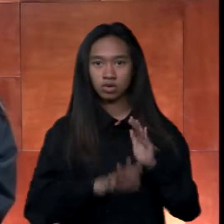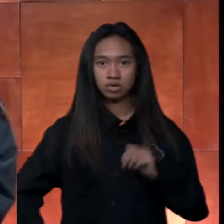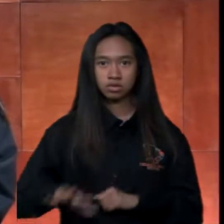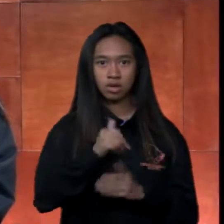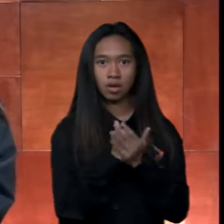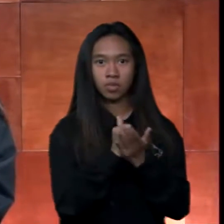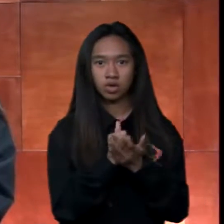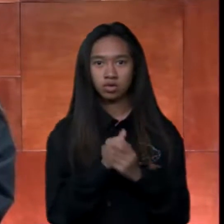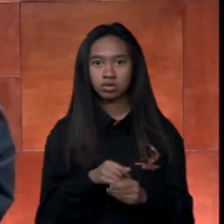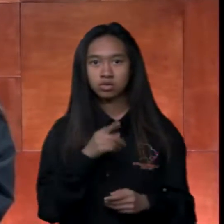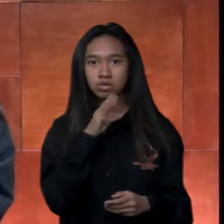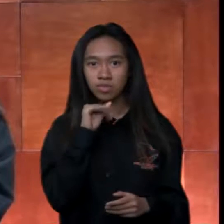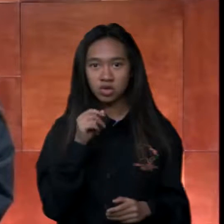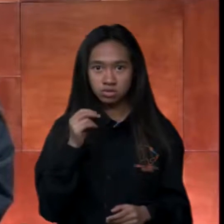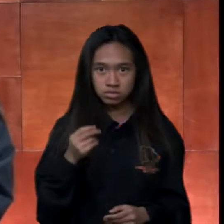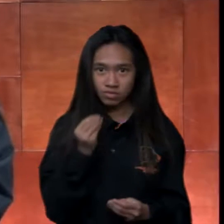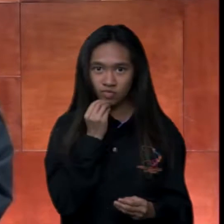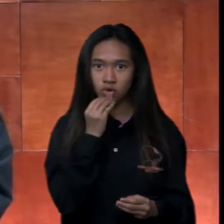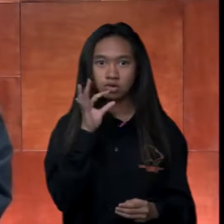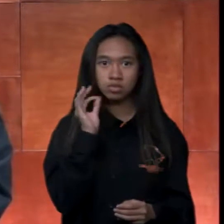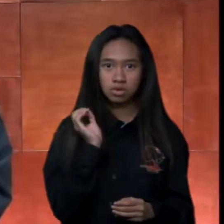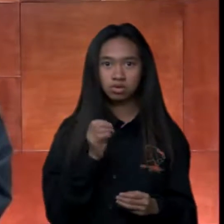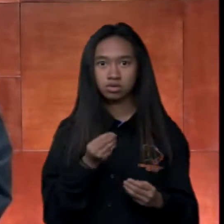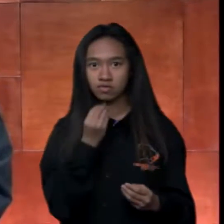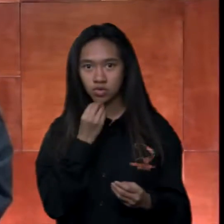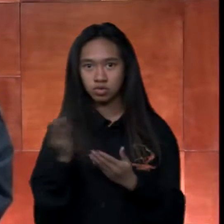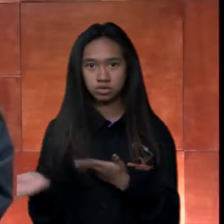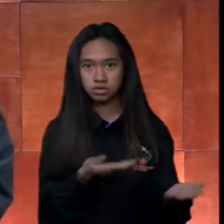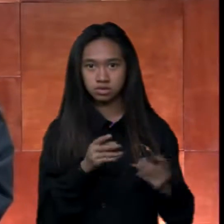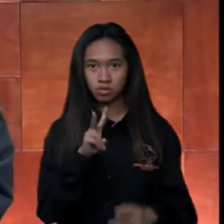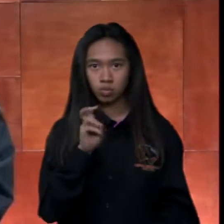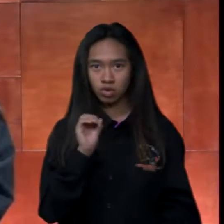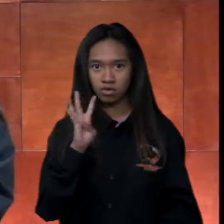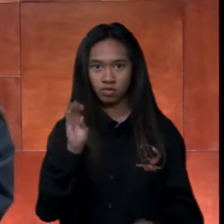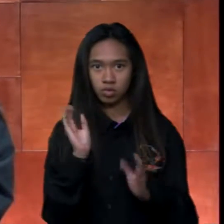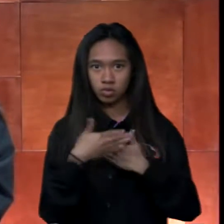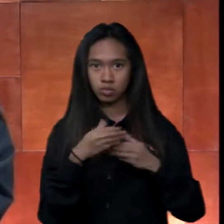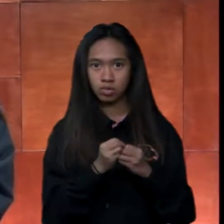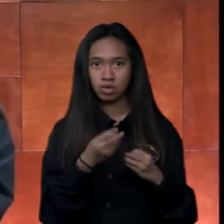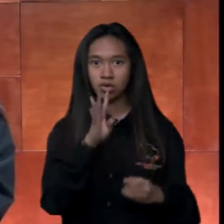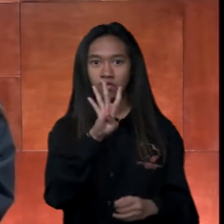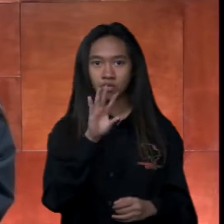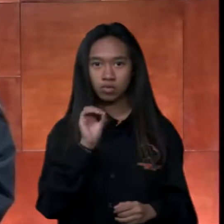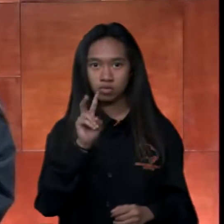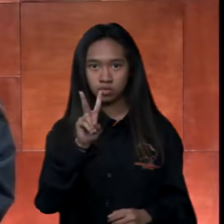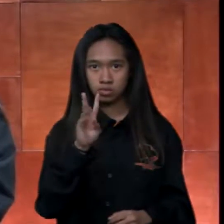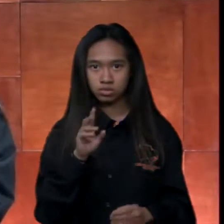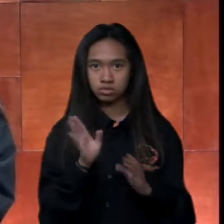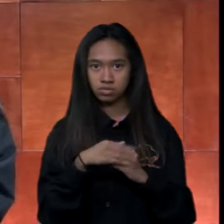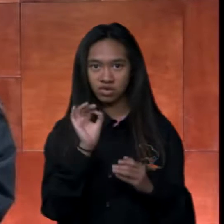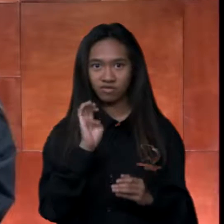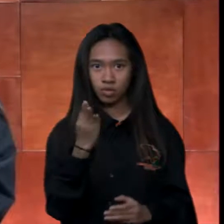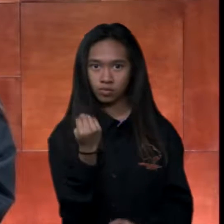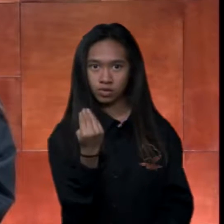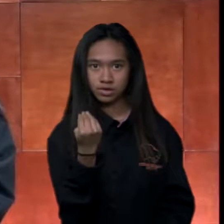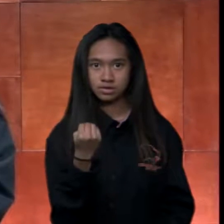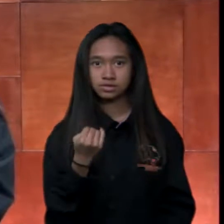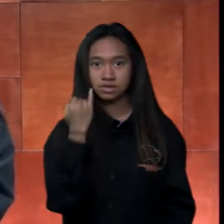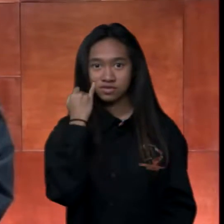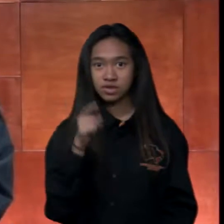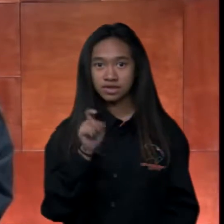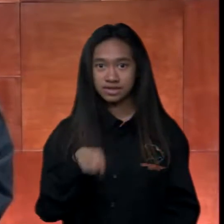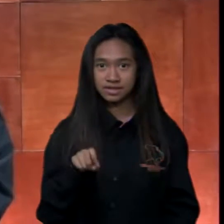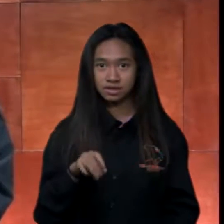of dry food or cat food to room 240 or room 242 by February 14th. They are also in need of 1-gallon